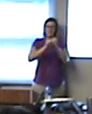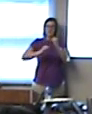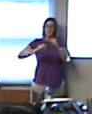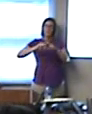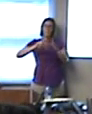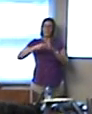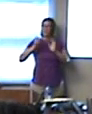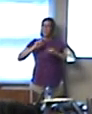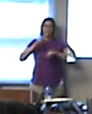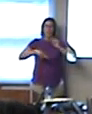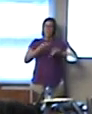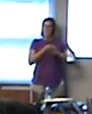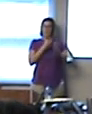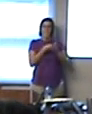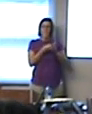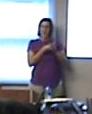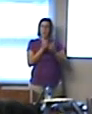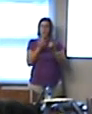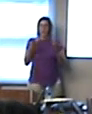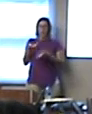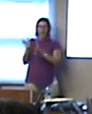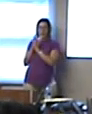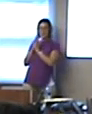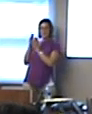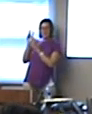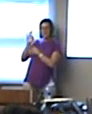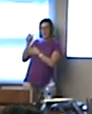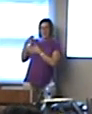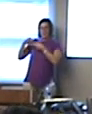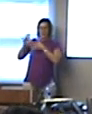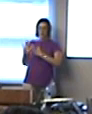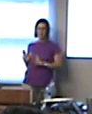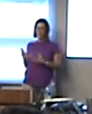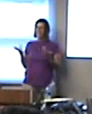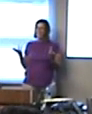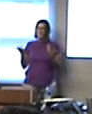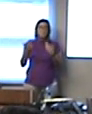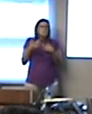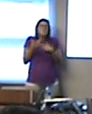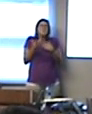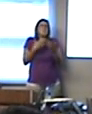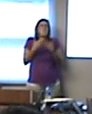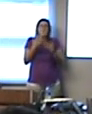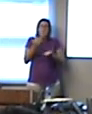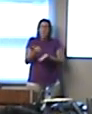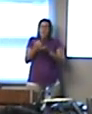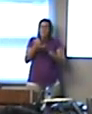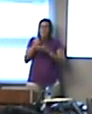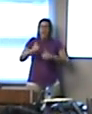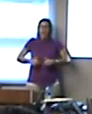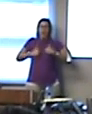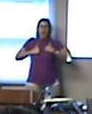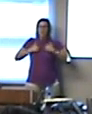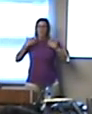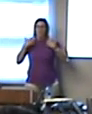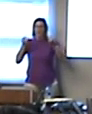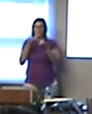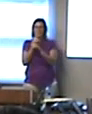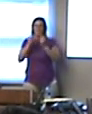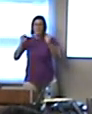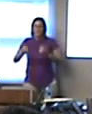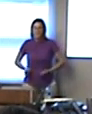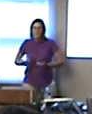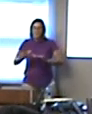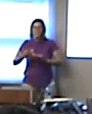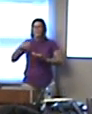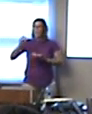inability to borrow money without going to the taxpayers to raise taxes. So even for health life safety expenses that we are mandated by the state to